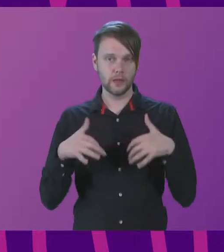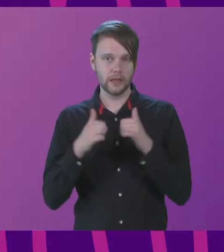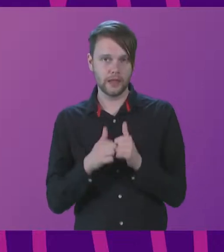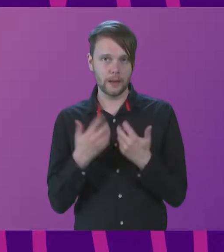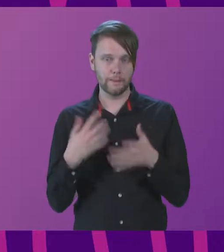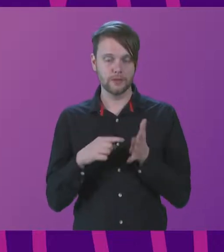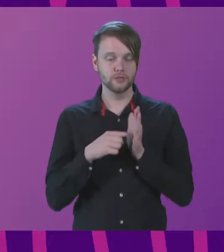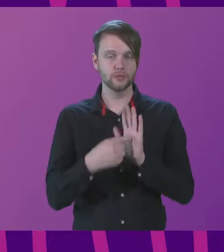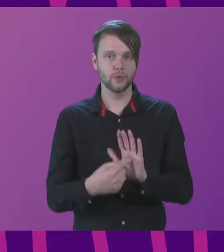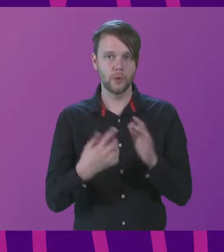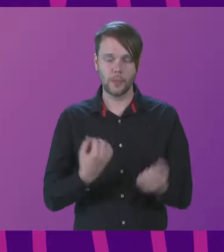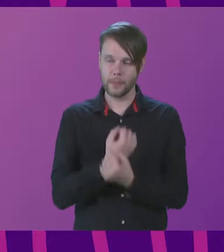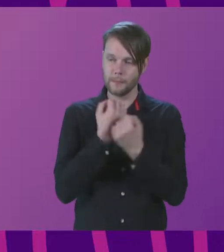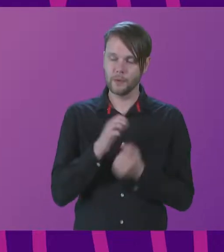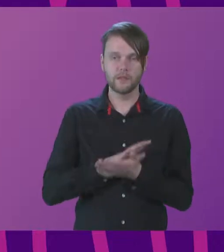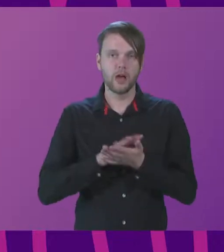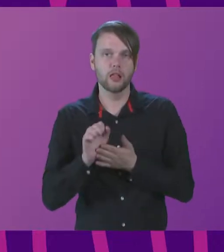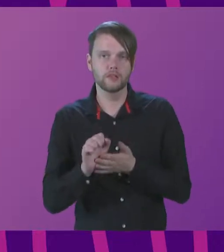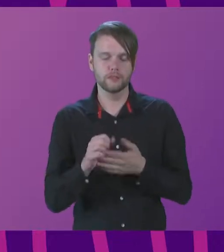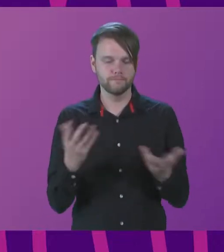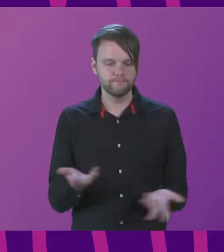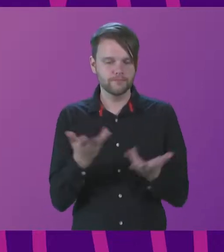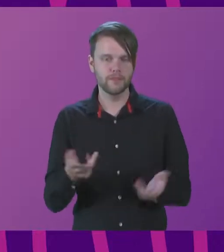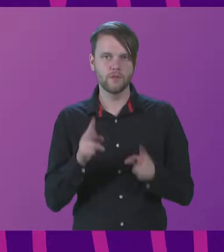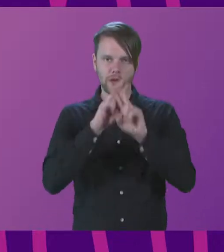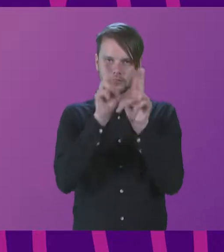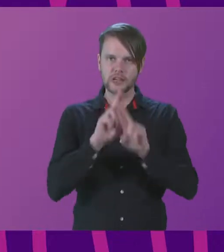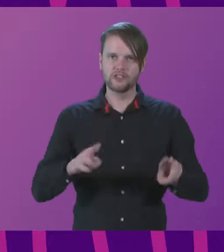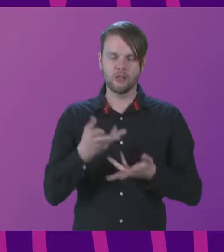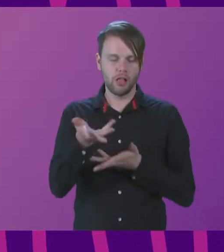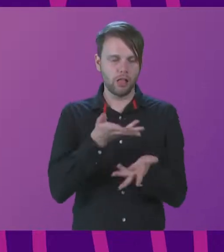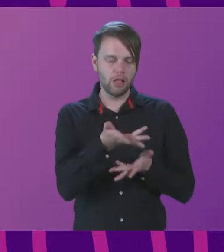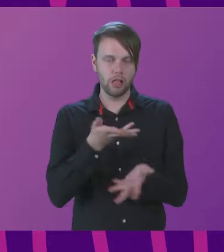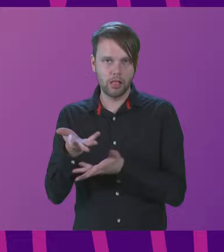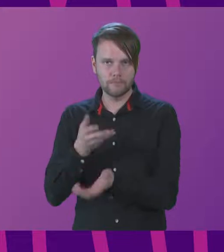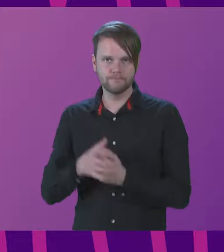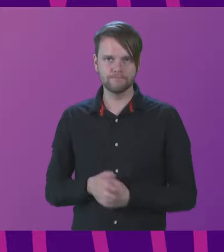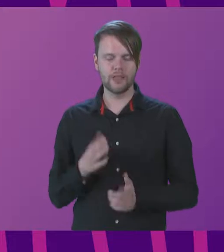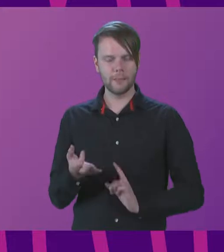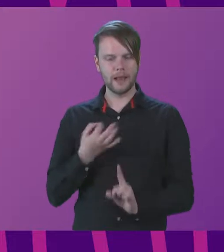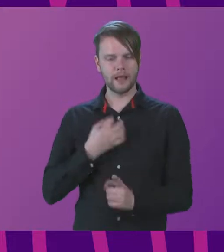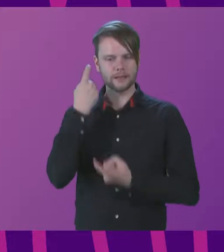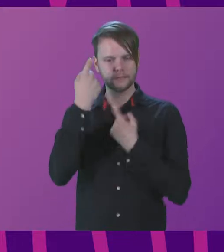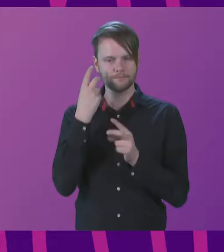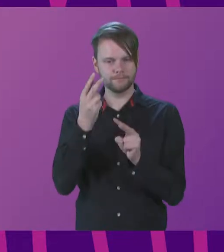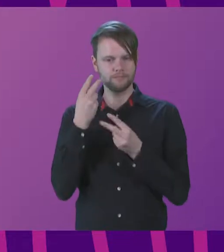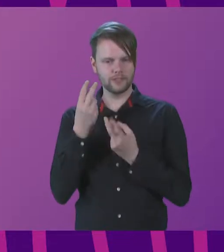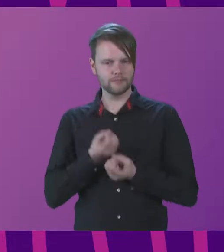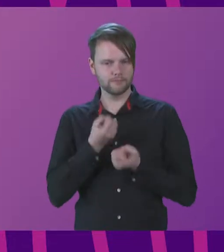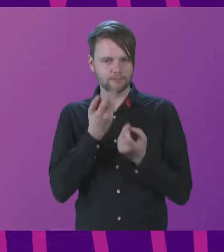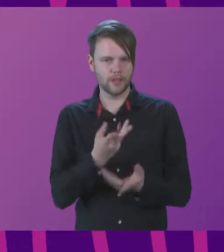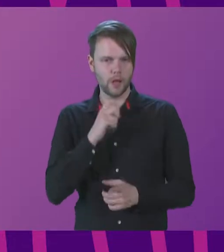demonstrated the power of culture in promoting international dialogue, and I've been asked to offer my reflections, which I'll do briefly,